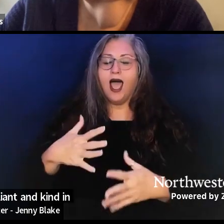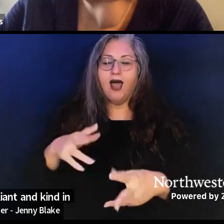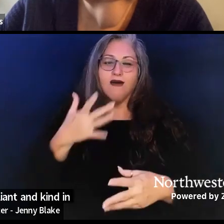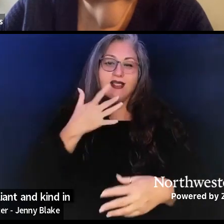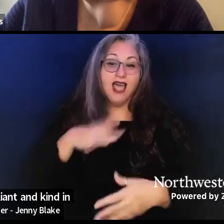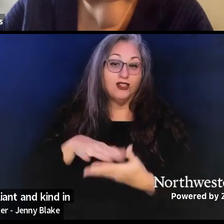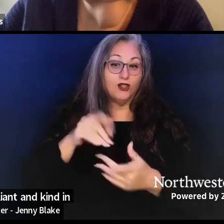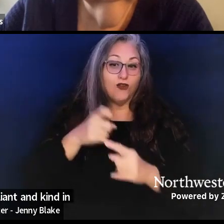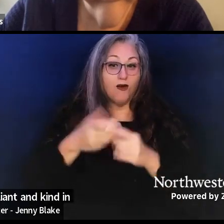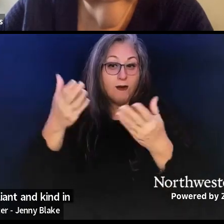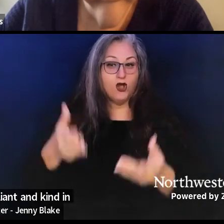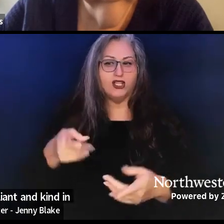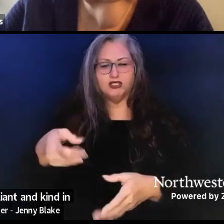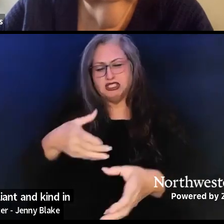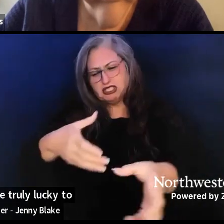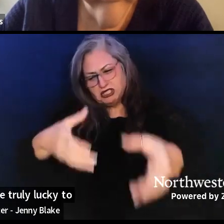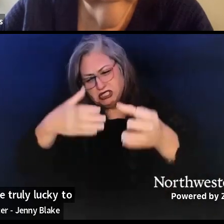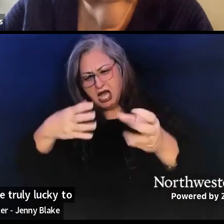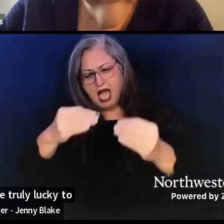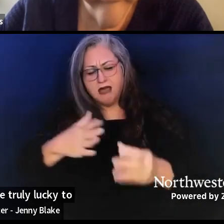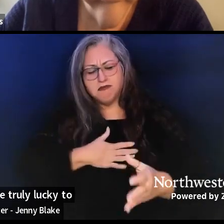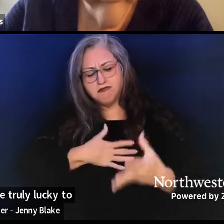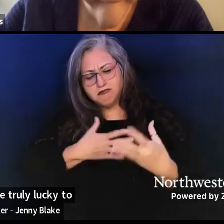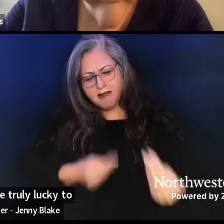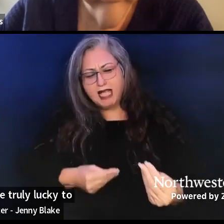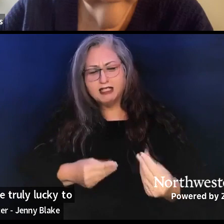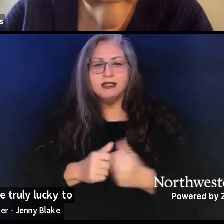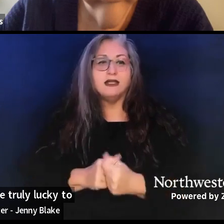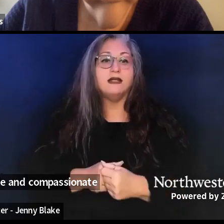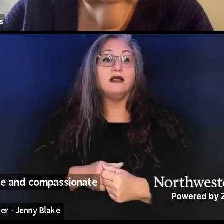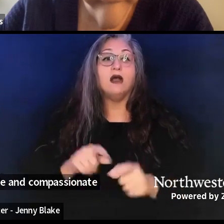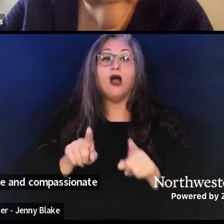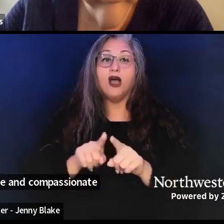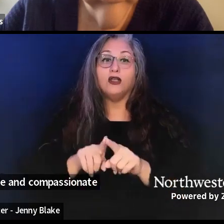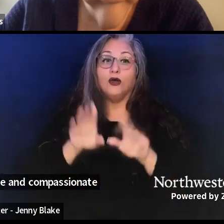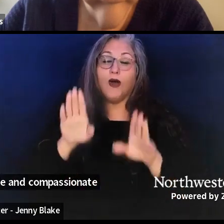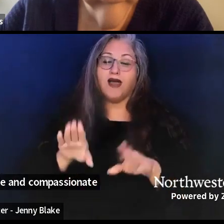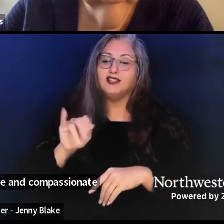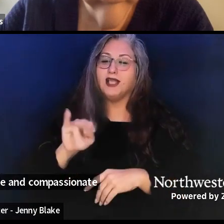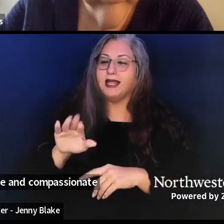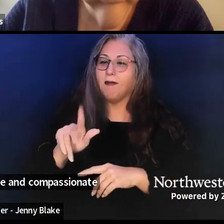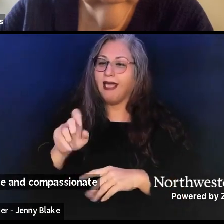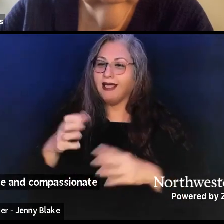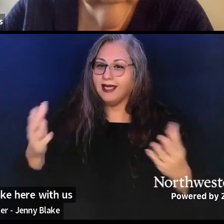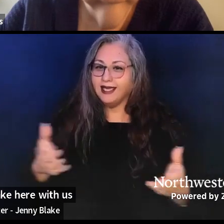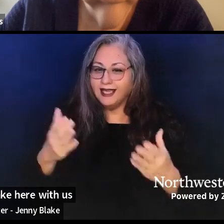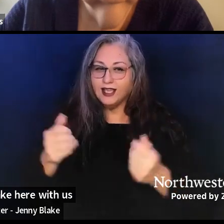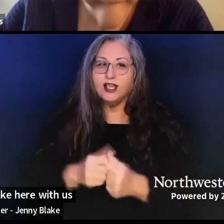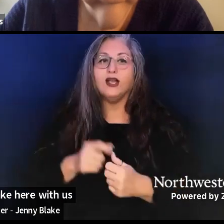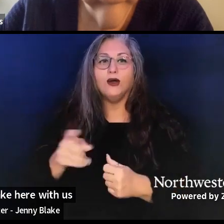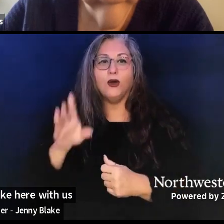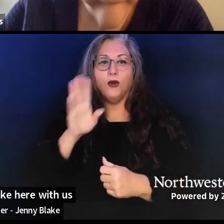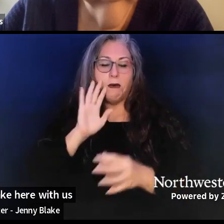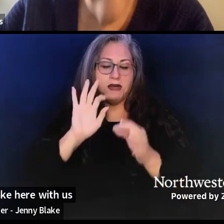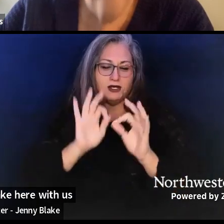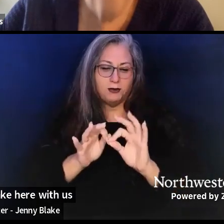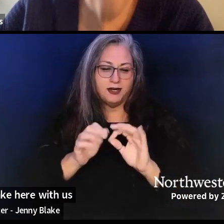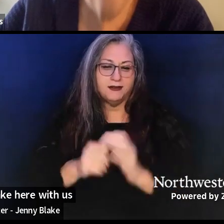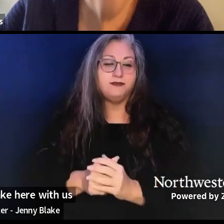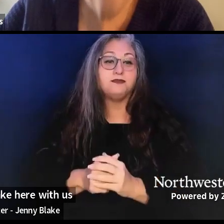learning from someone as knowledgeable and compassionate as her. We also have the wonderful Jenny Blake here with us today, who will be interpreting.